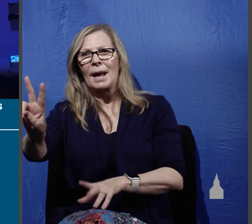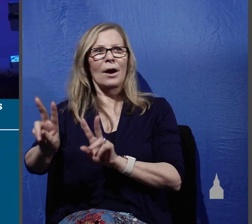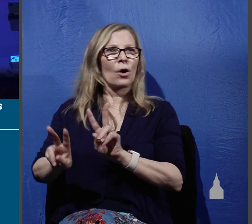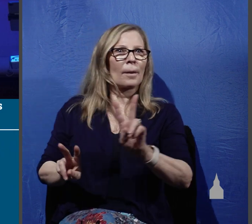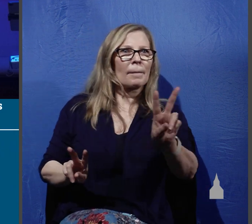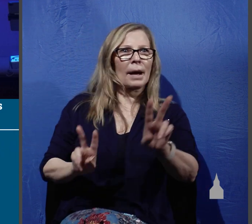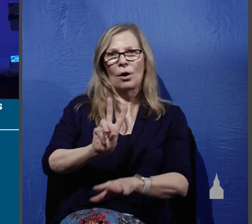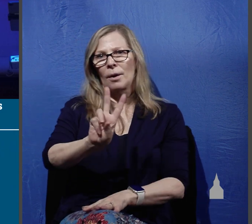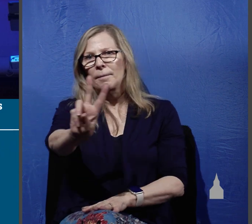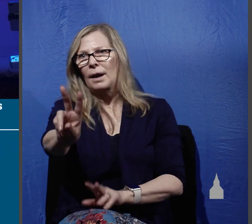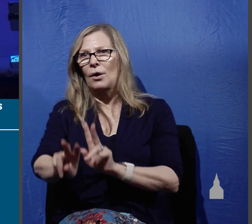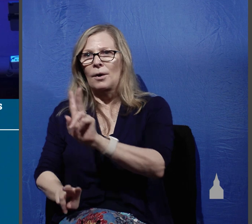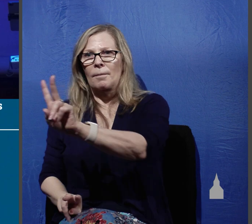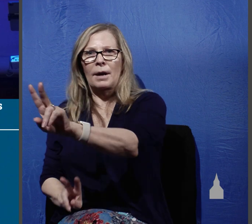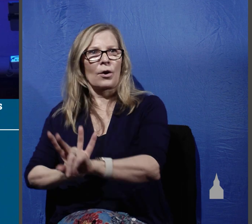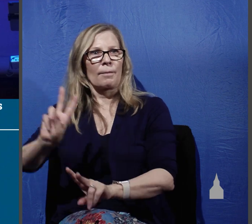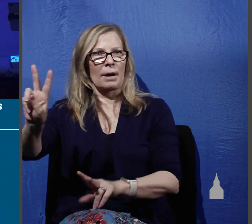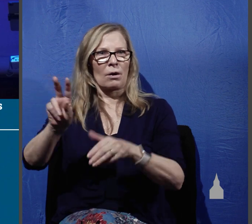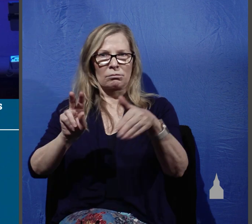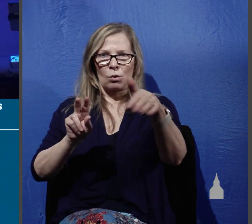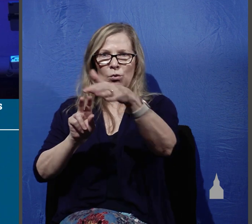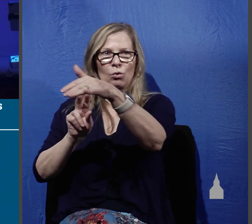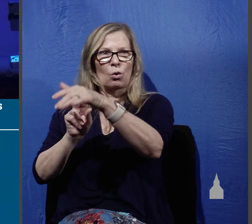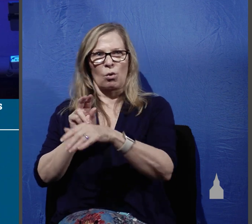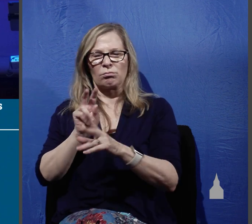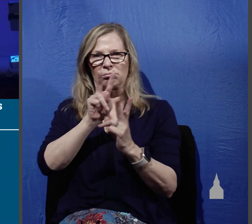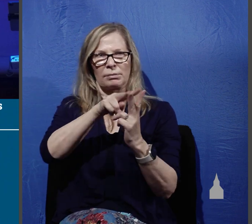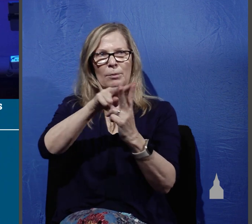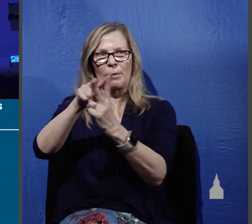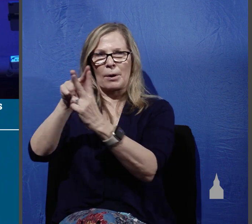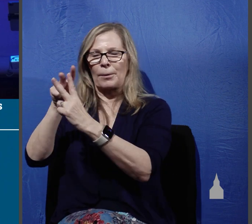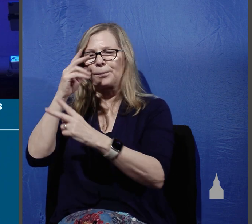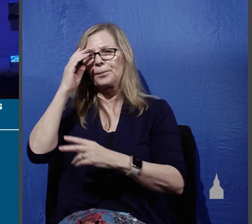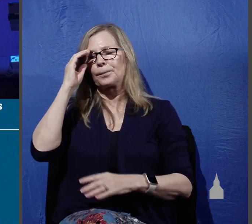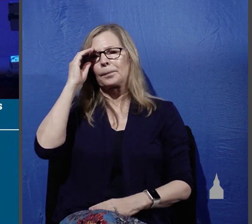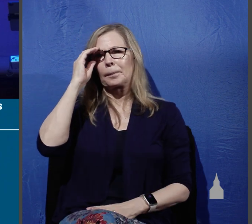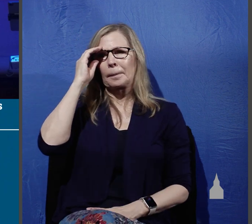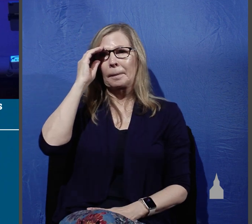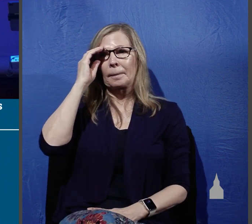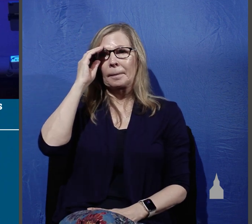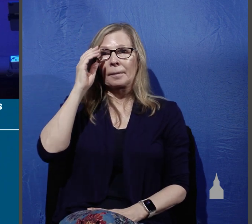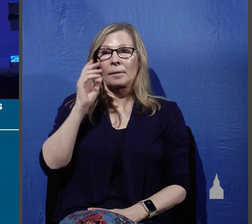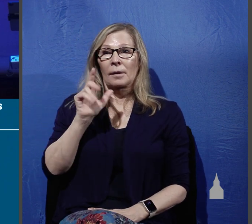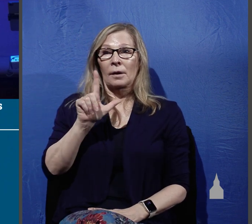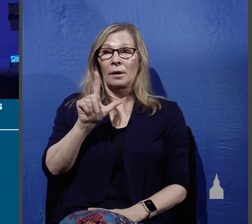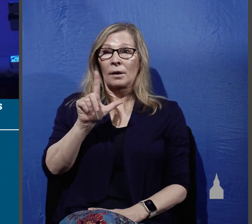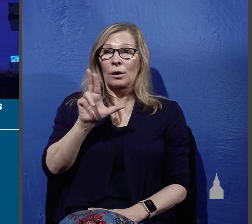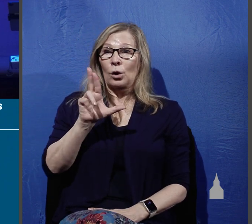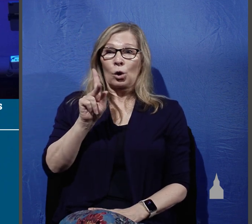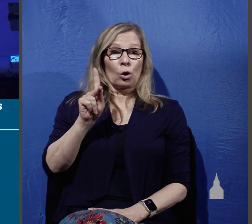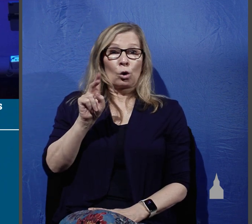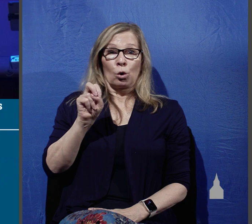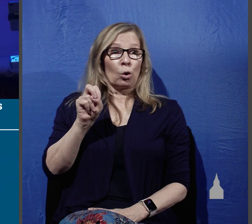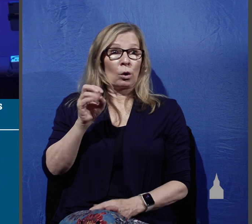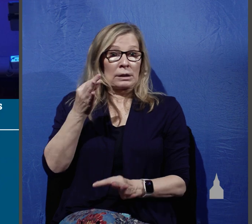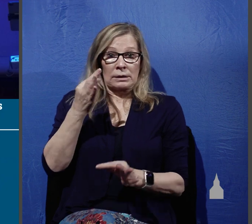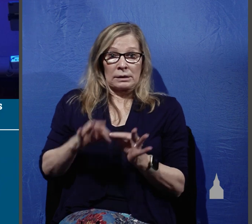where he himself was going to come. Now Luke begins this passage by simply telling us these words. Now